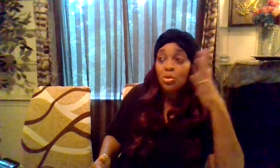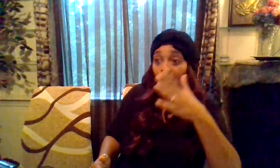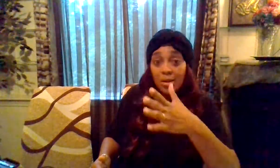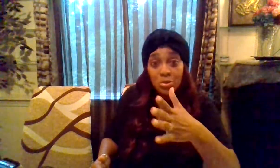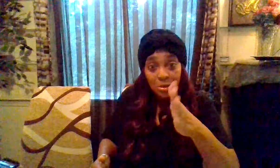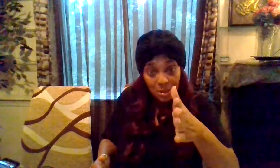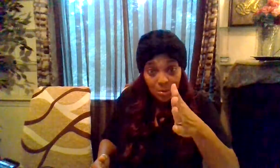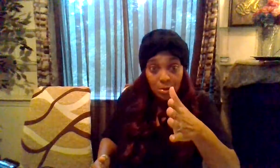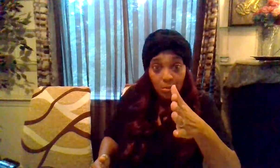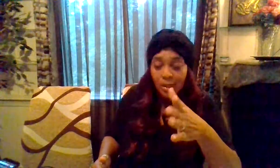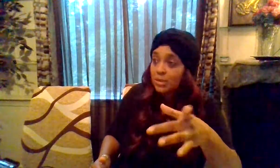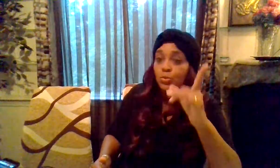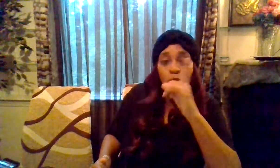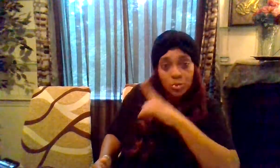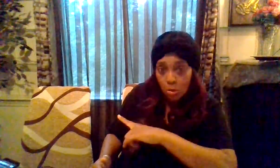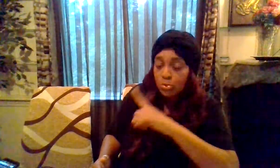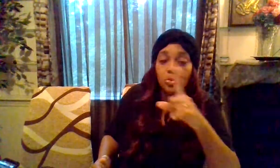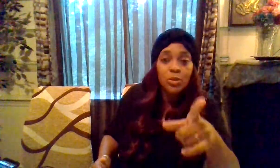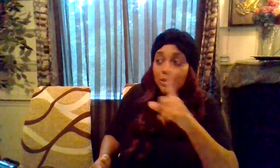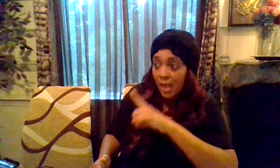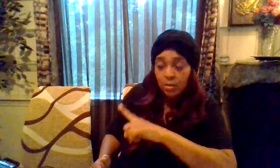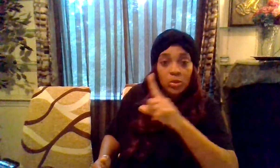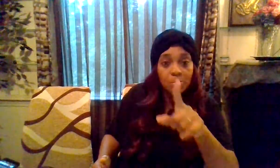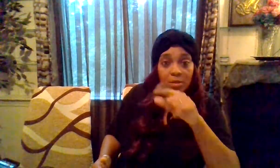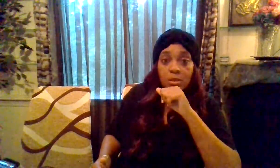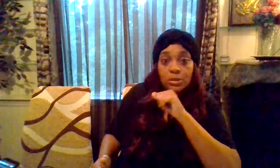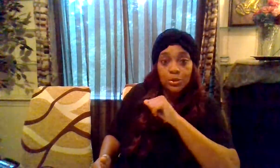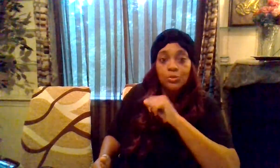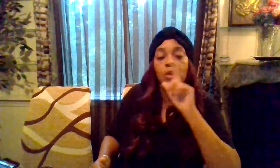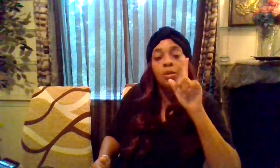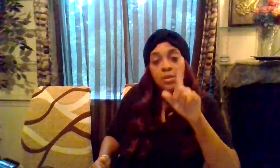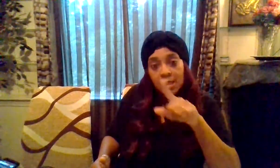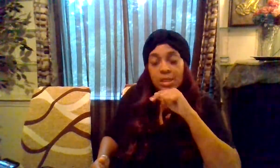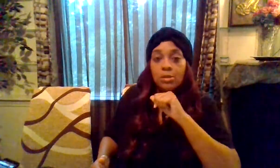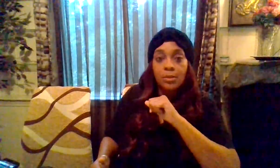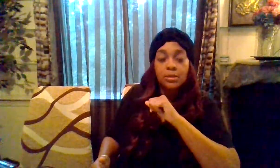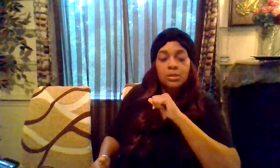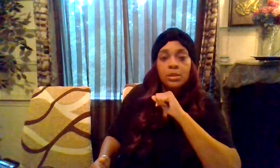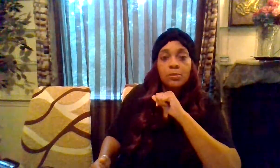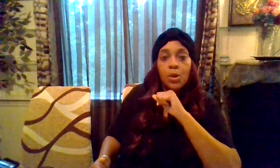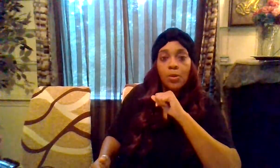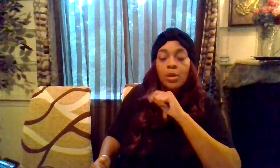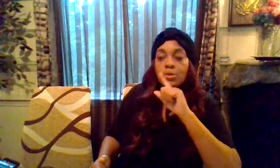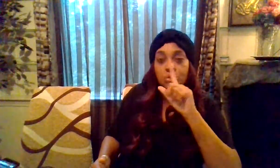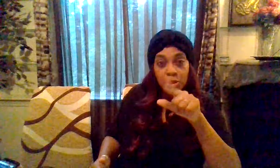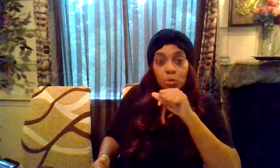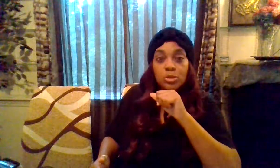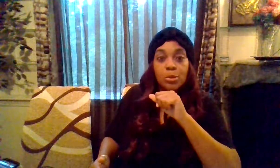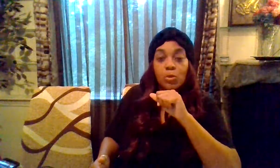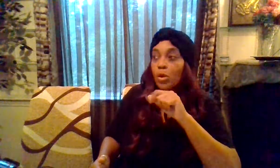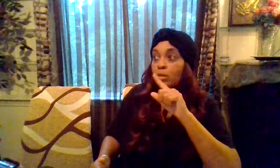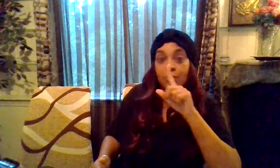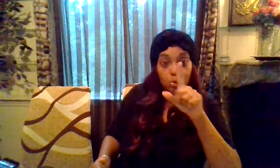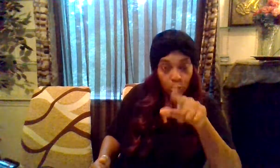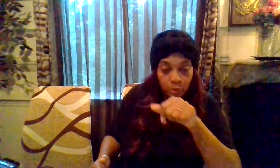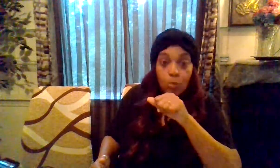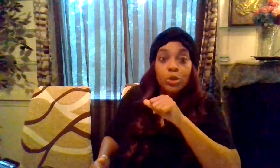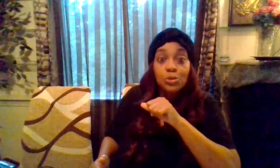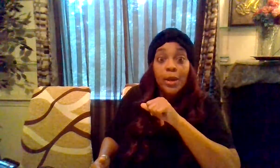you know how you keep getting your blessings when you don't do exactly what's been done to you that's how your blessings keep going you still wish people well even though they wish you